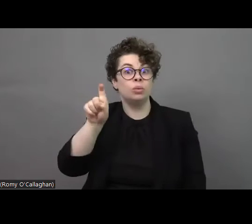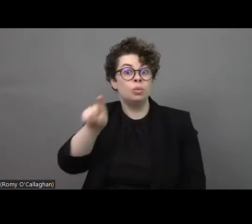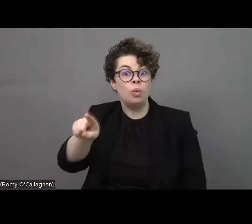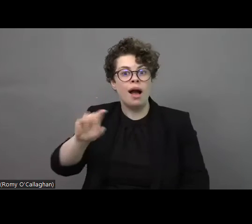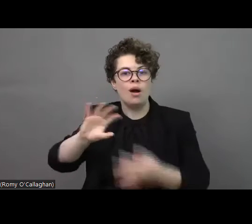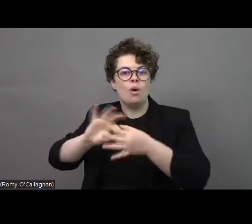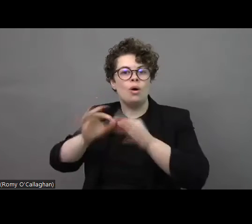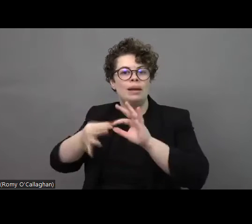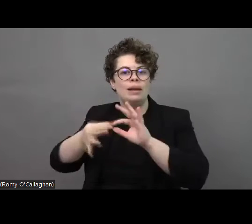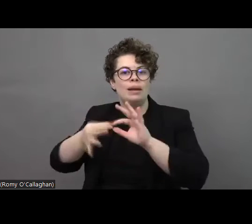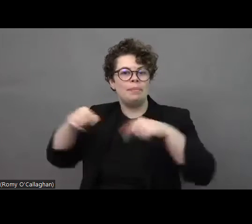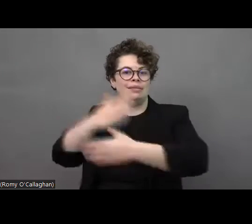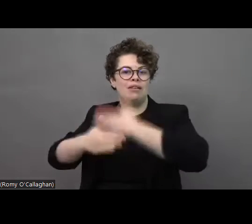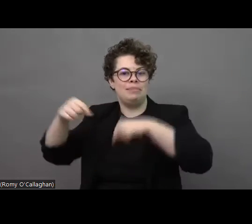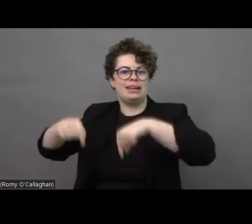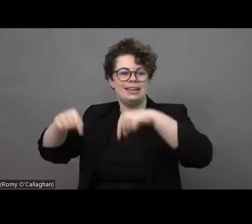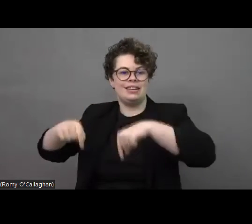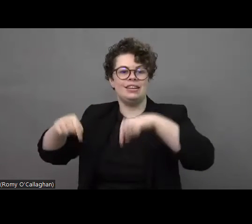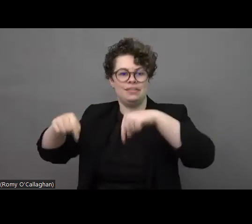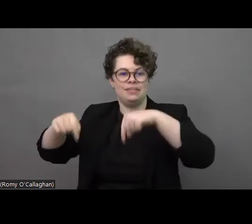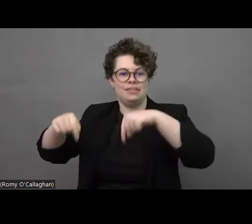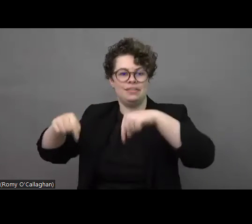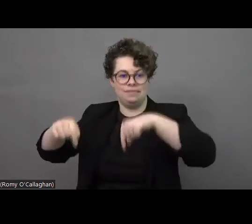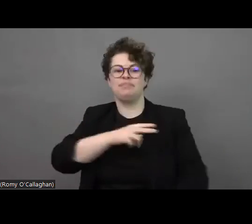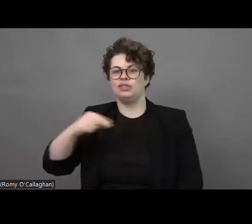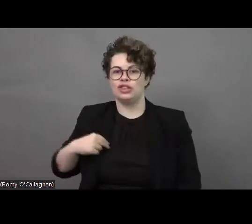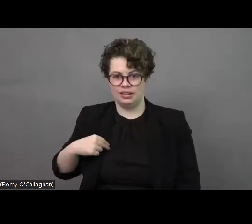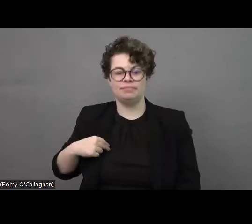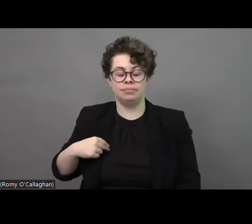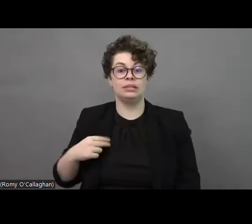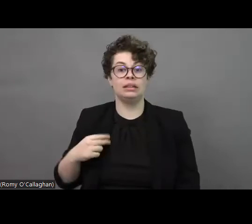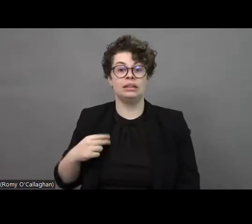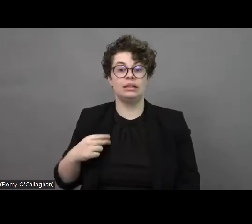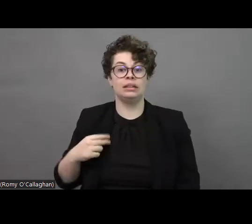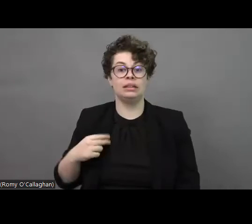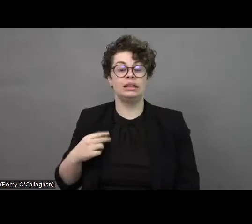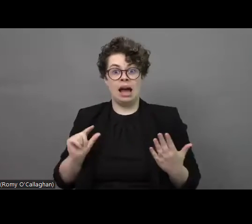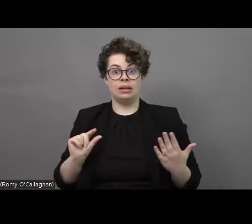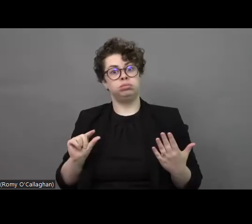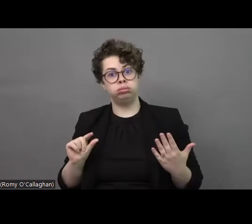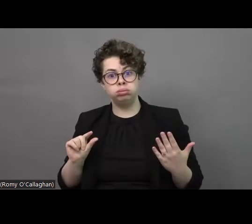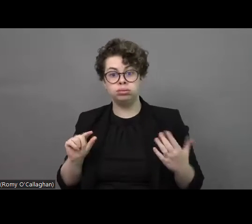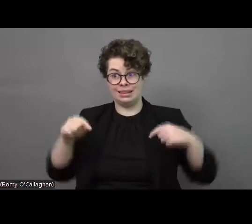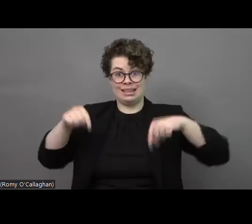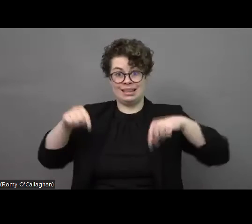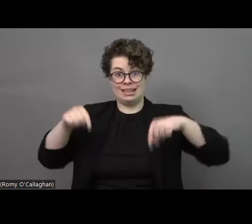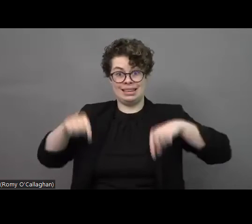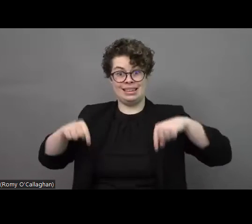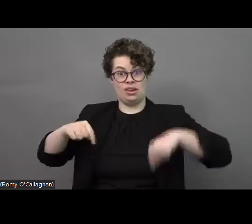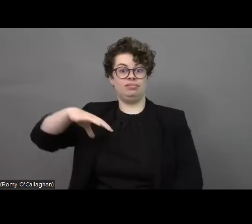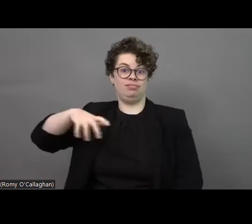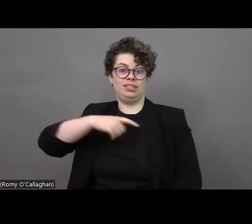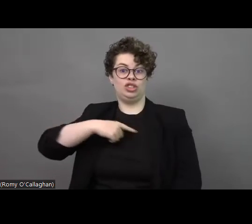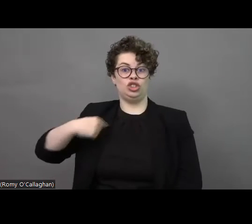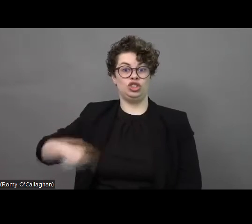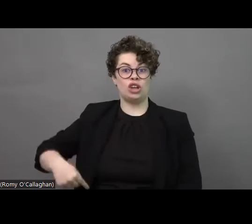situation because here we have thousands of people with disabilities. So those are sportsmen and sportswomen and